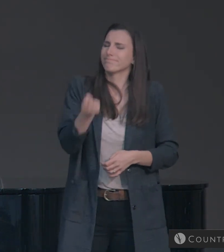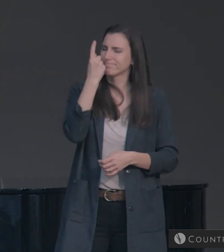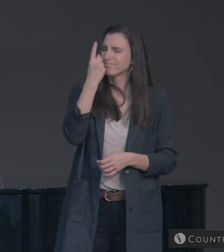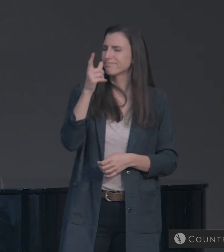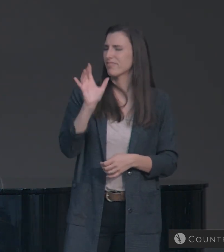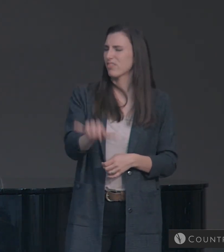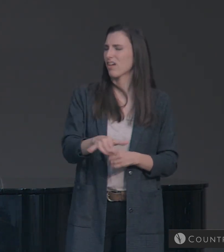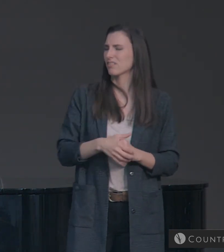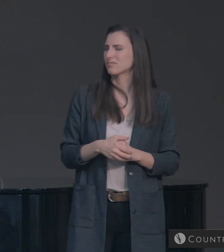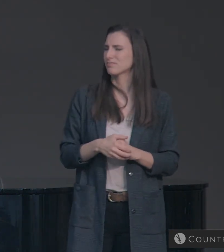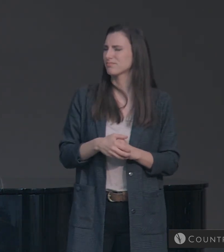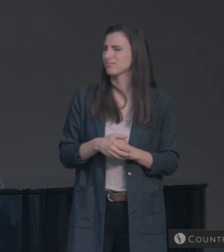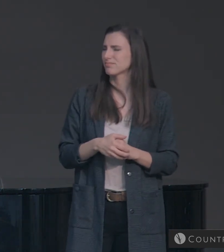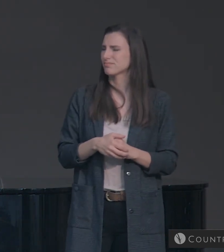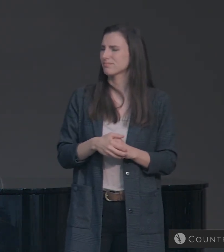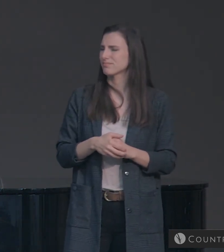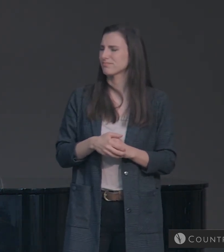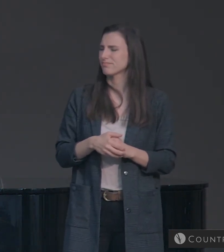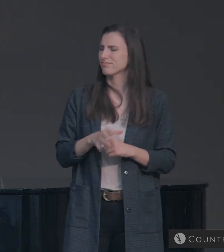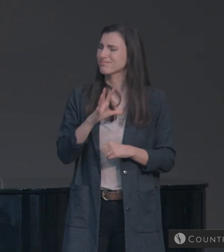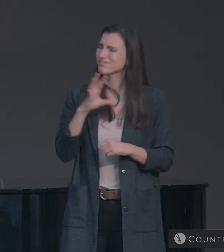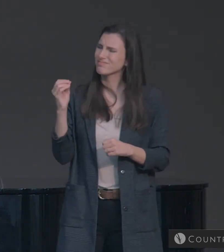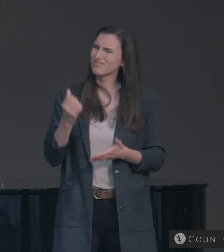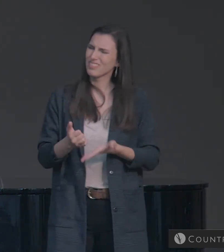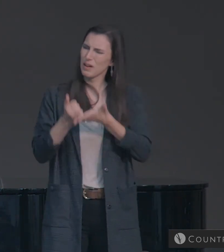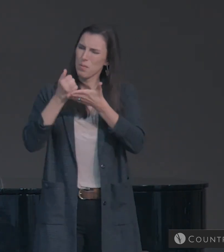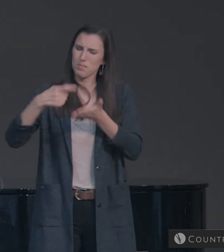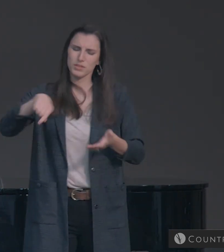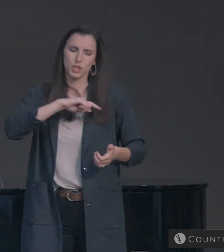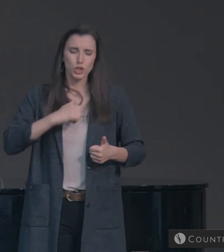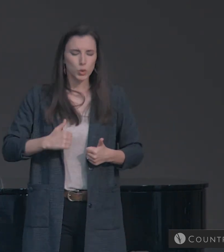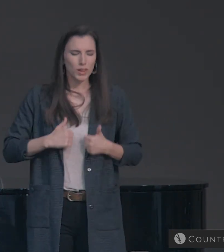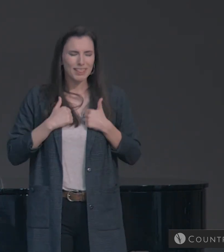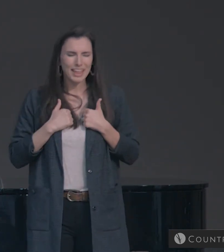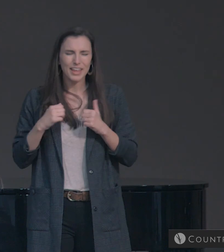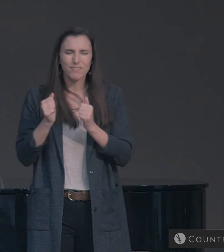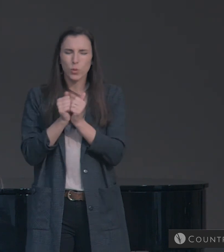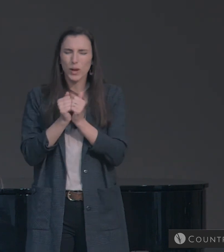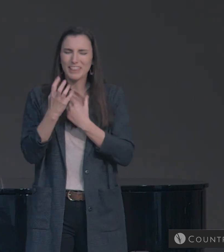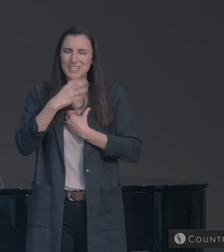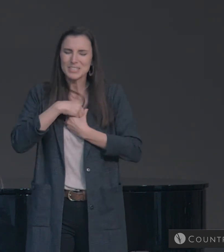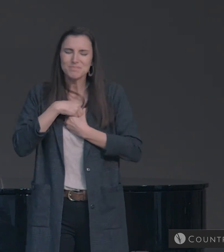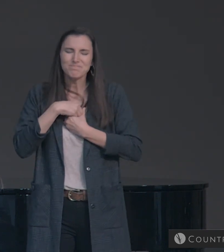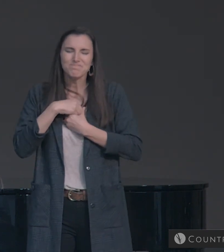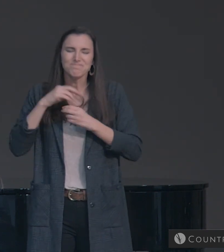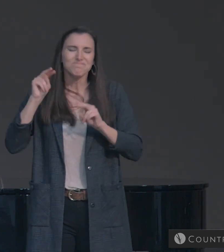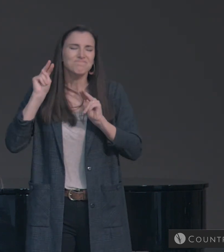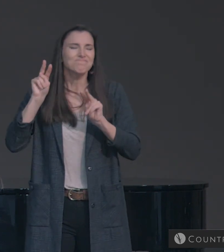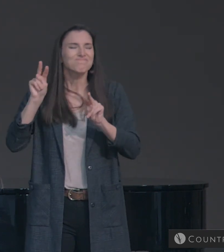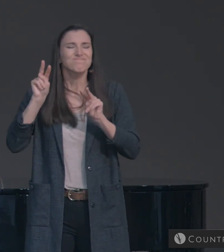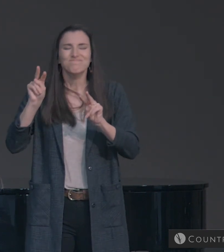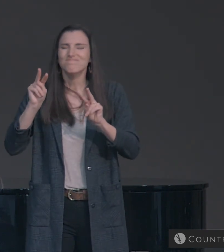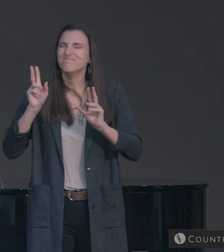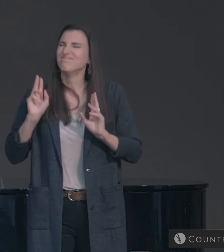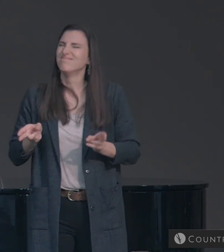Help us to live with a sense of expectant urgency